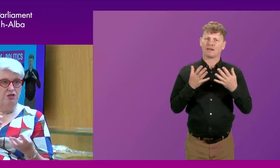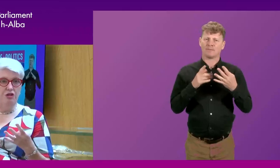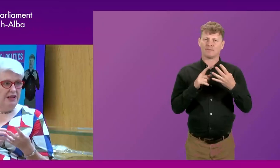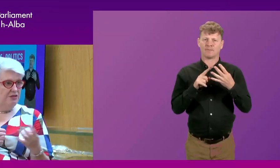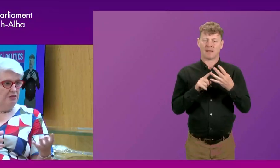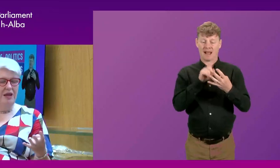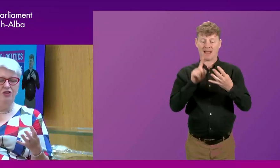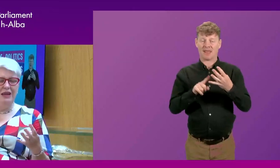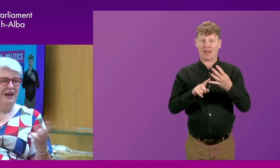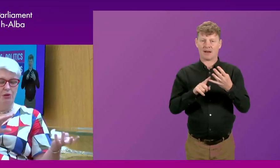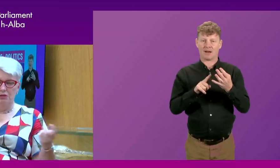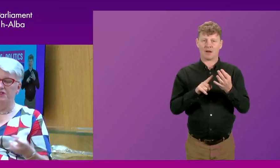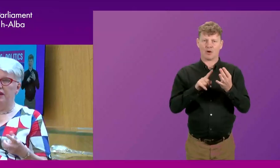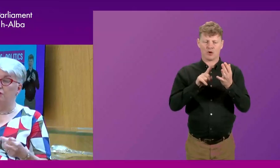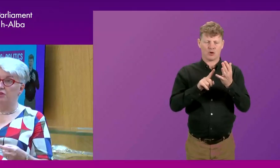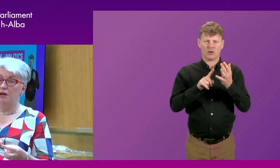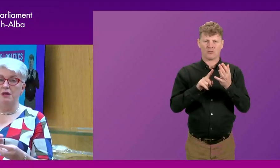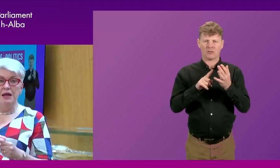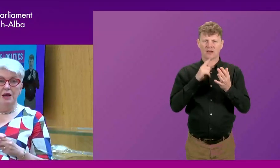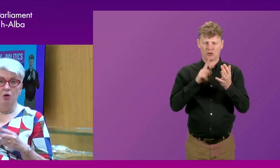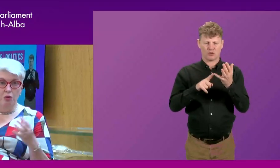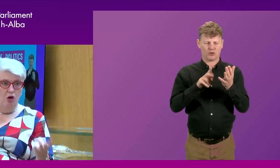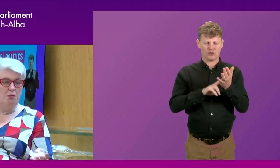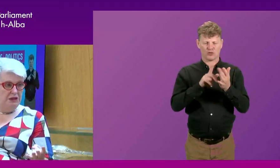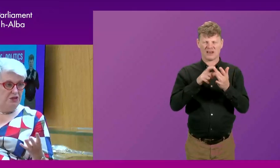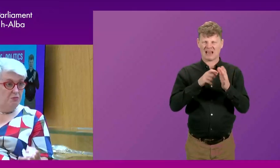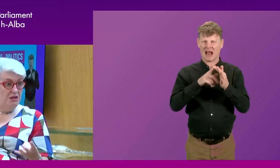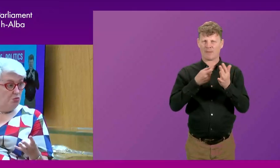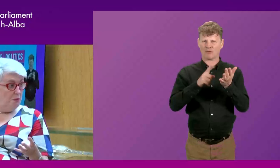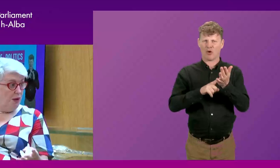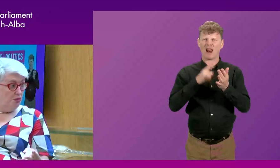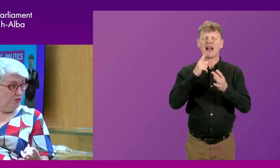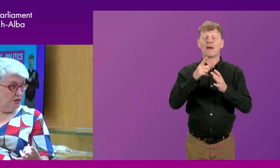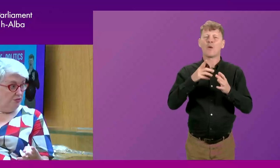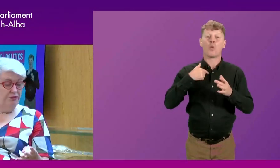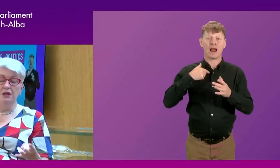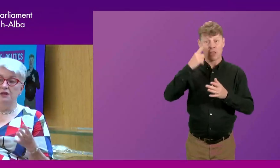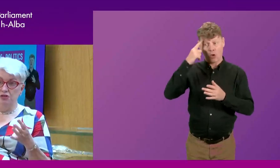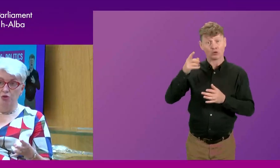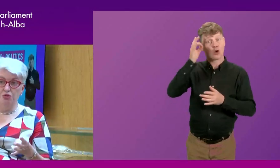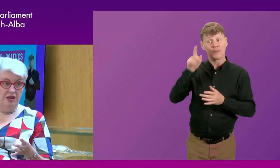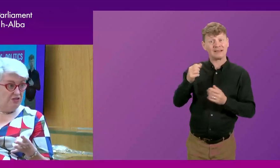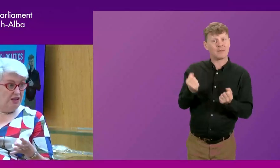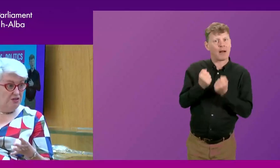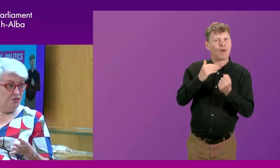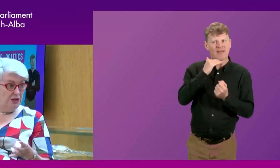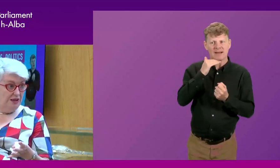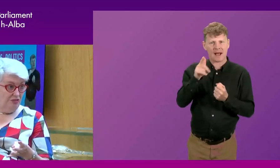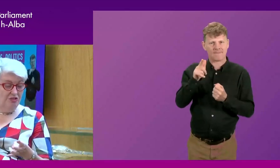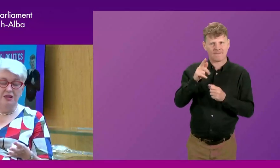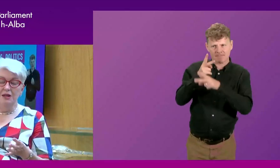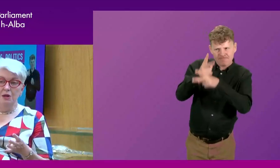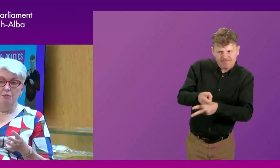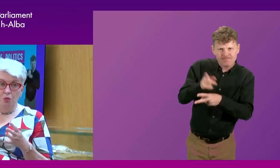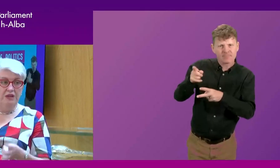the unilateral, unicameral, the technical term. We all believed the committees would be powerful enough to hold the executive to